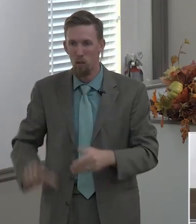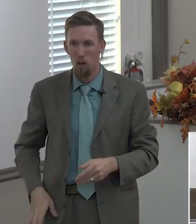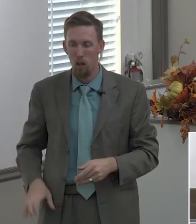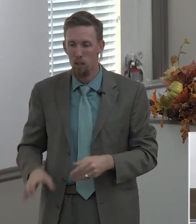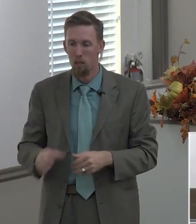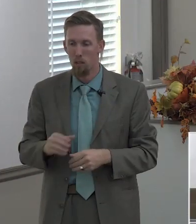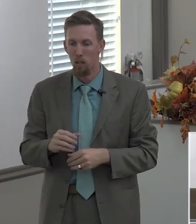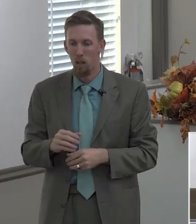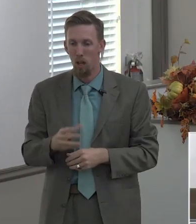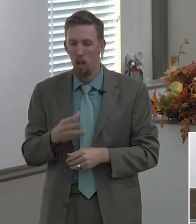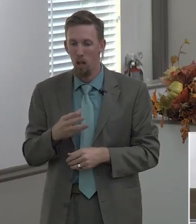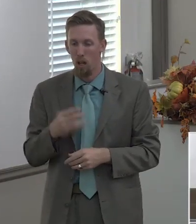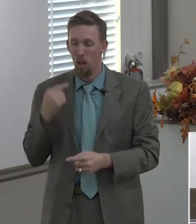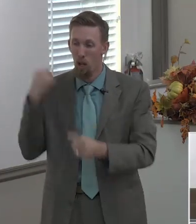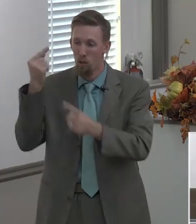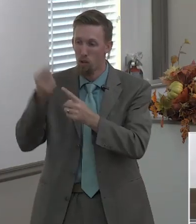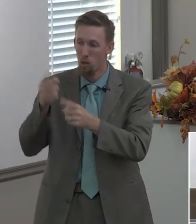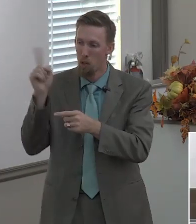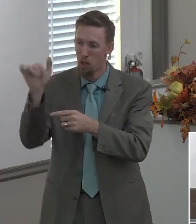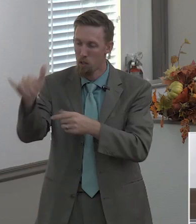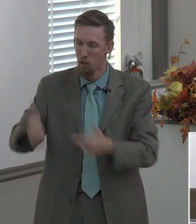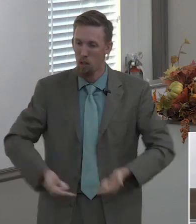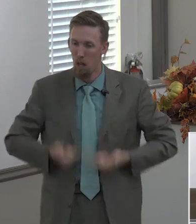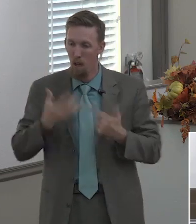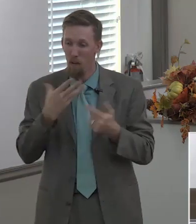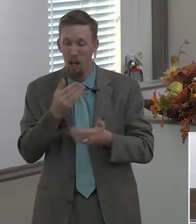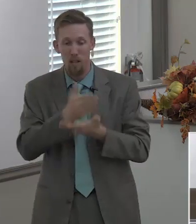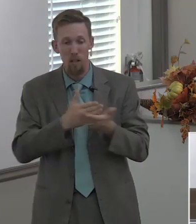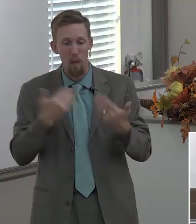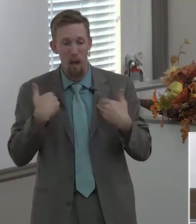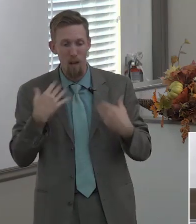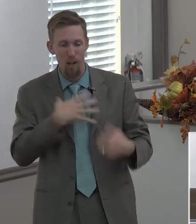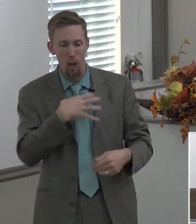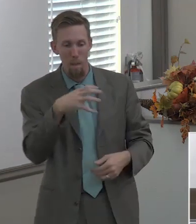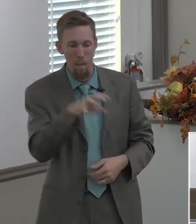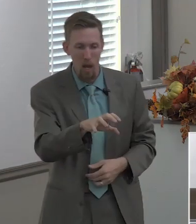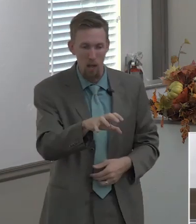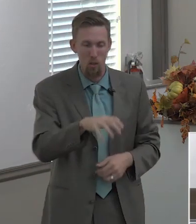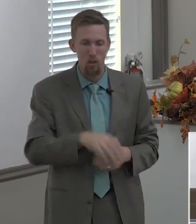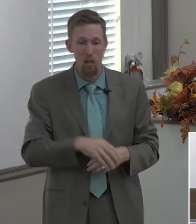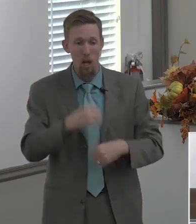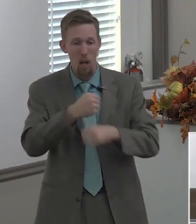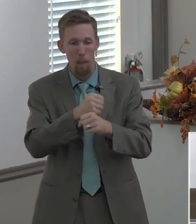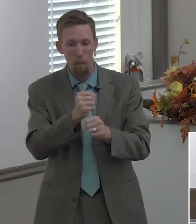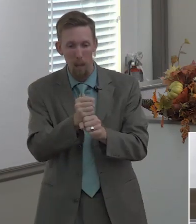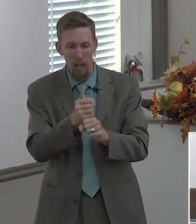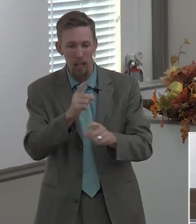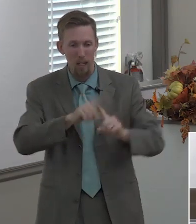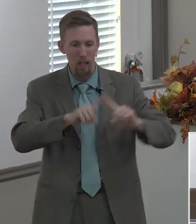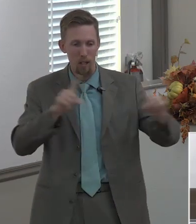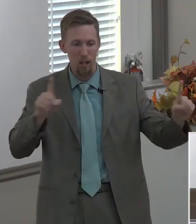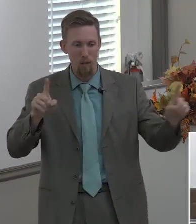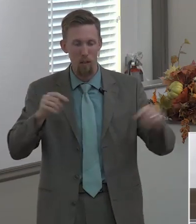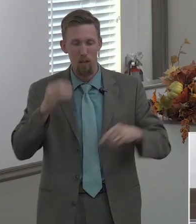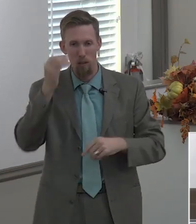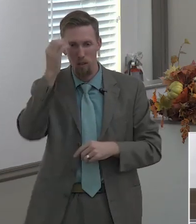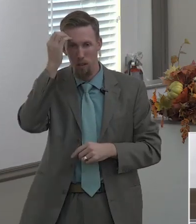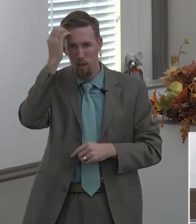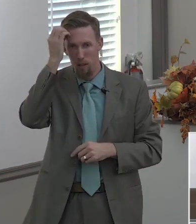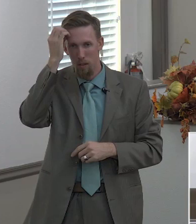unto eternal life and of some have compassion making a difference